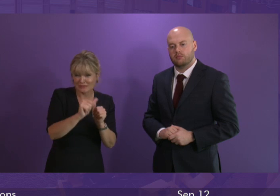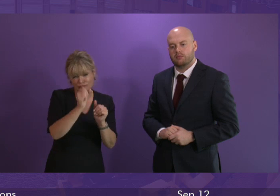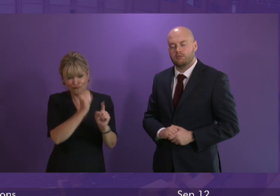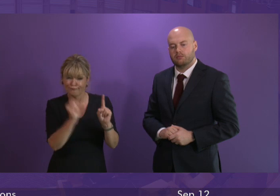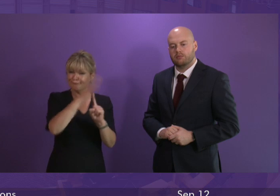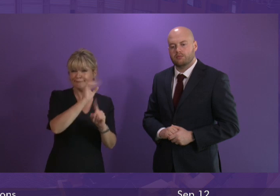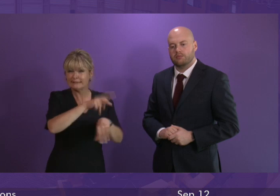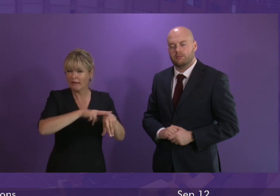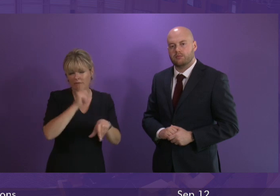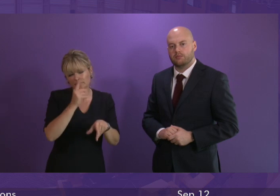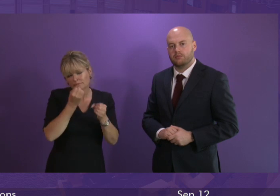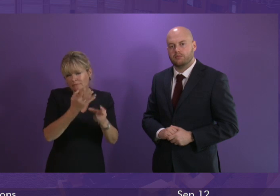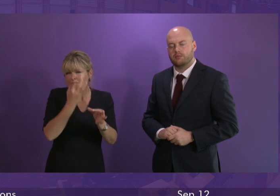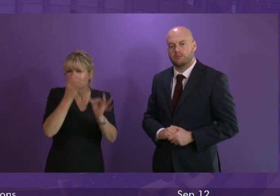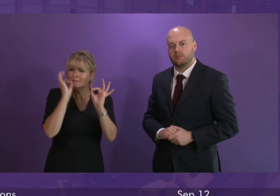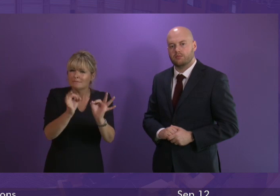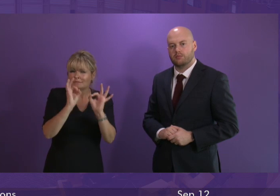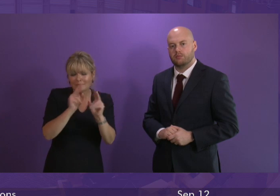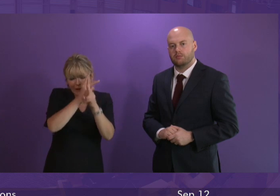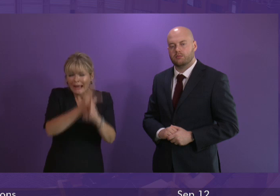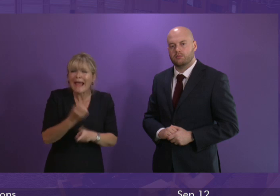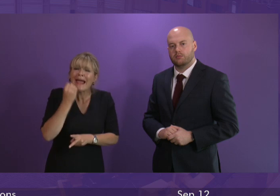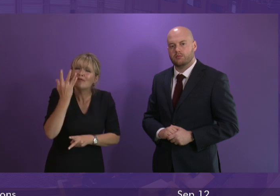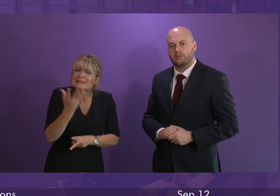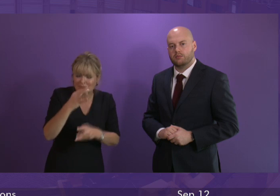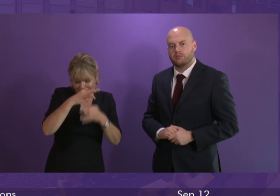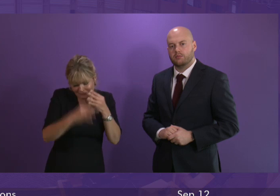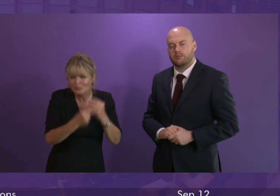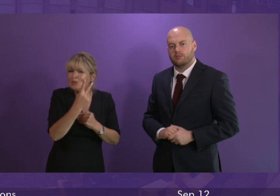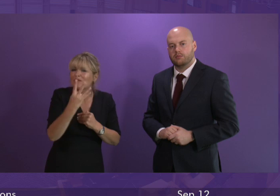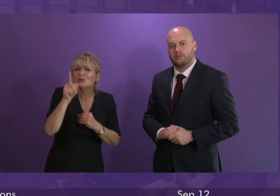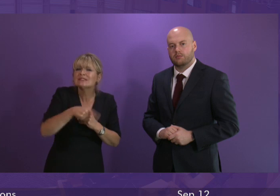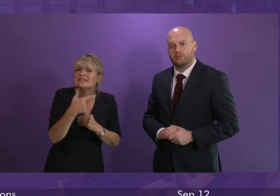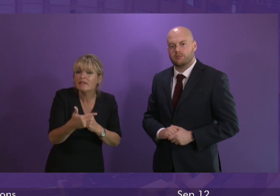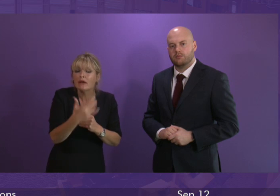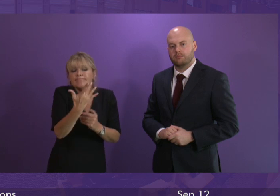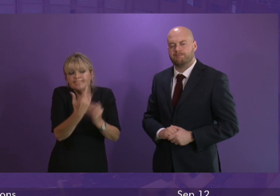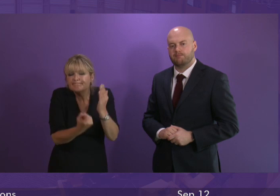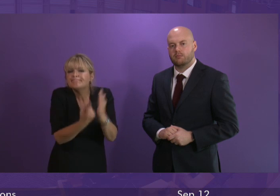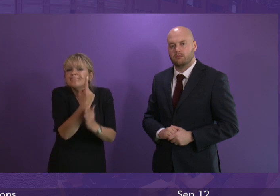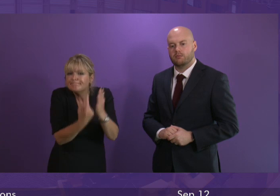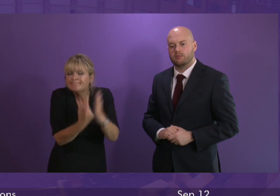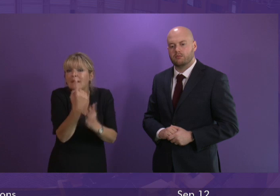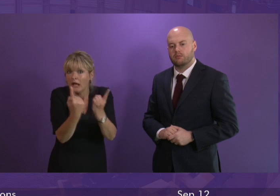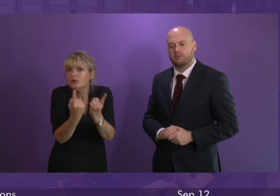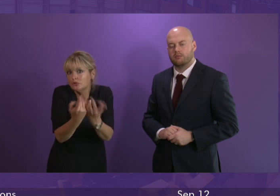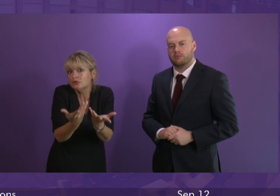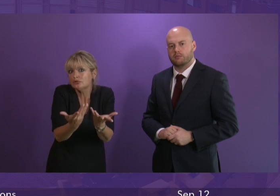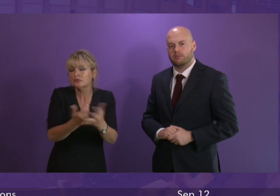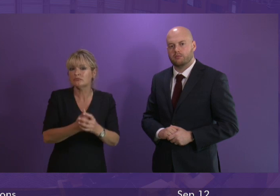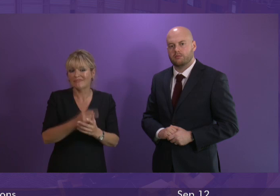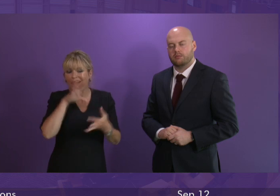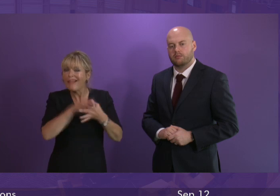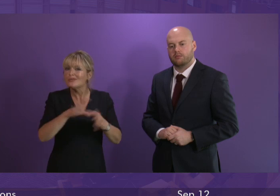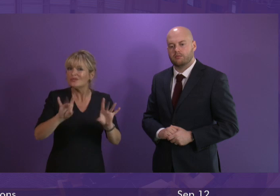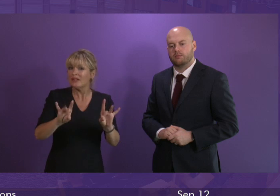they provide exemplary care to patients day in and day out where issues arise and there are issues with